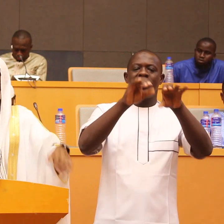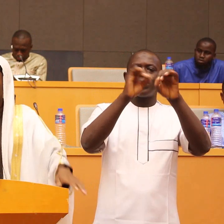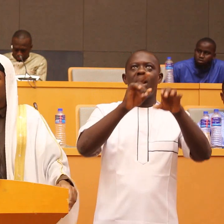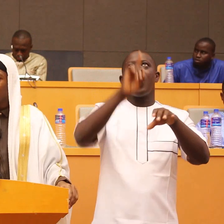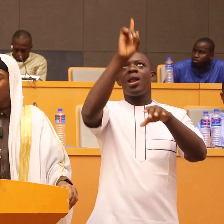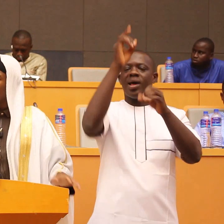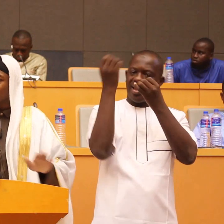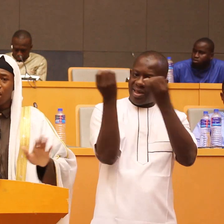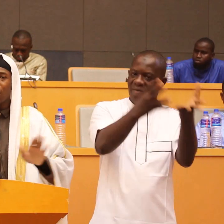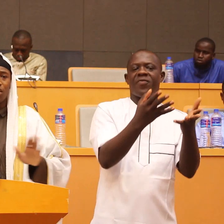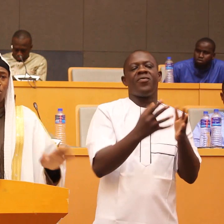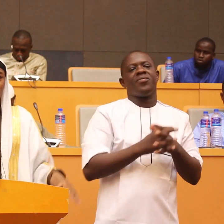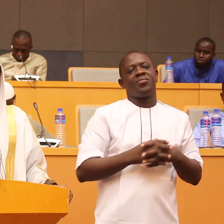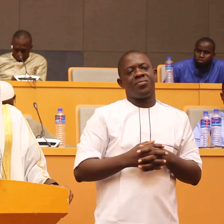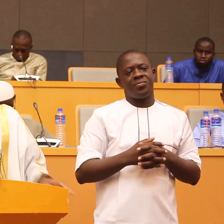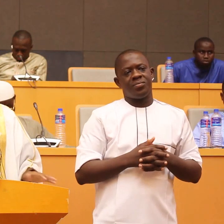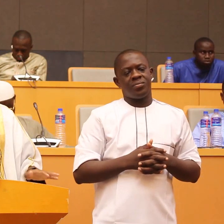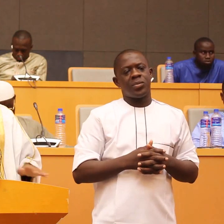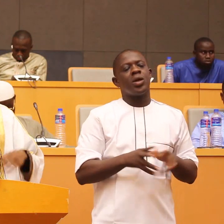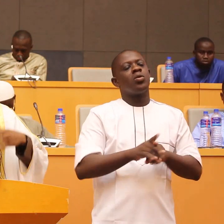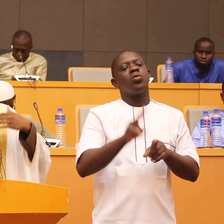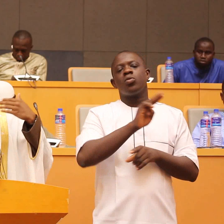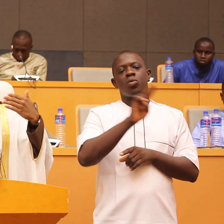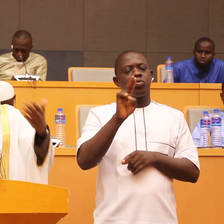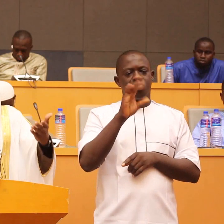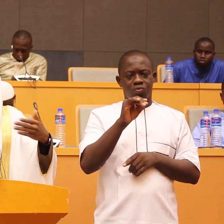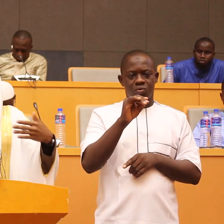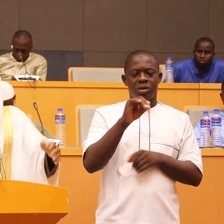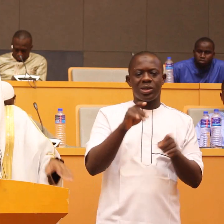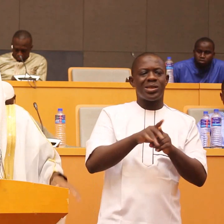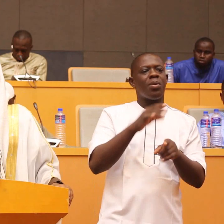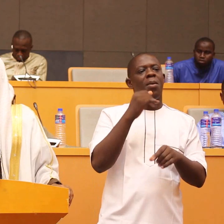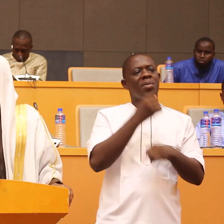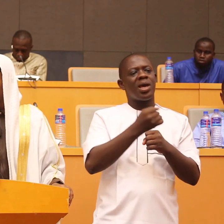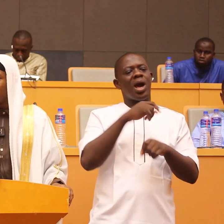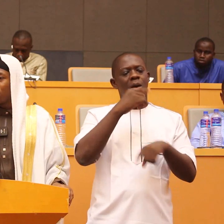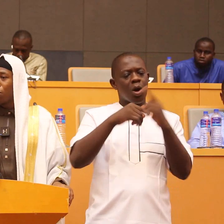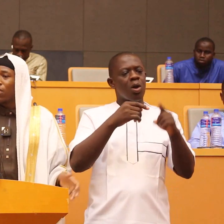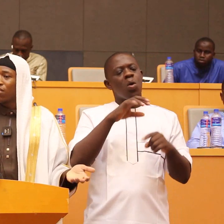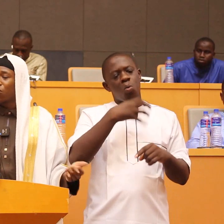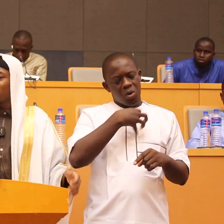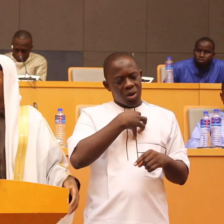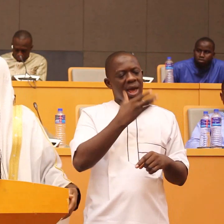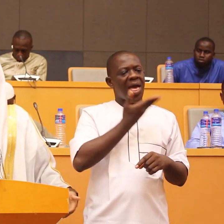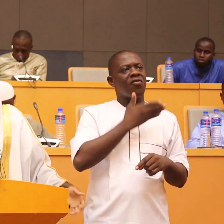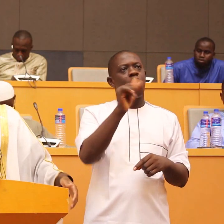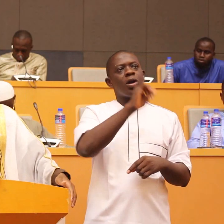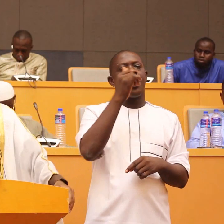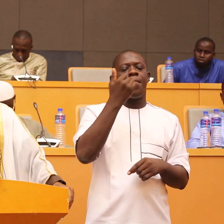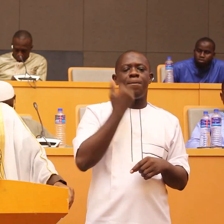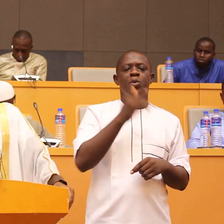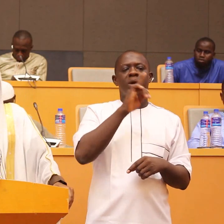given them do not envy one another but there is a shall the